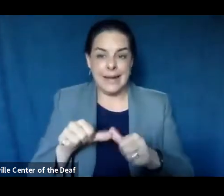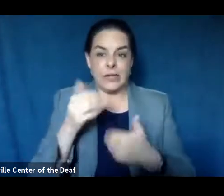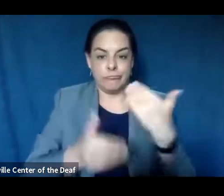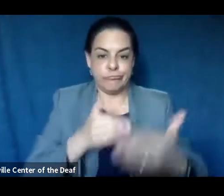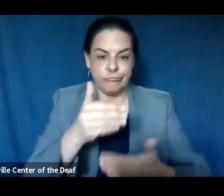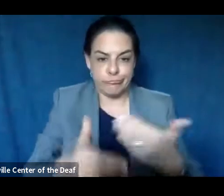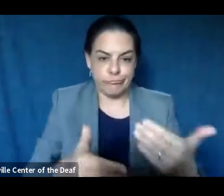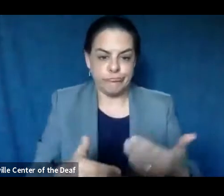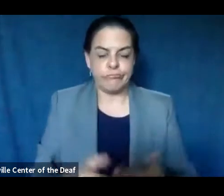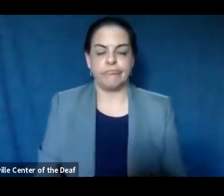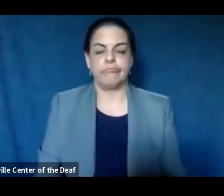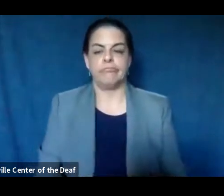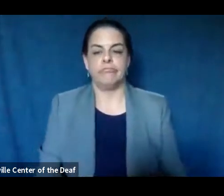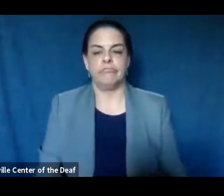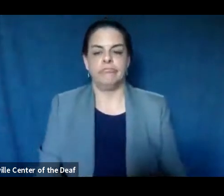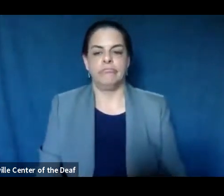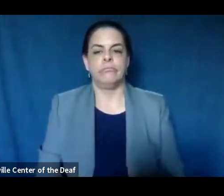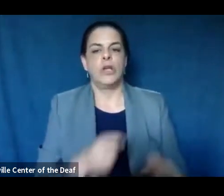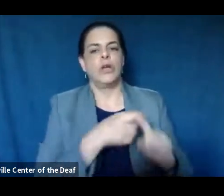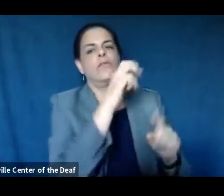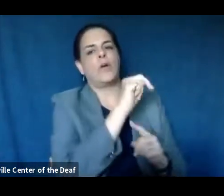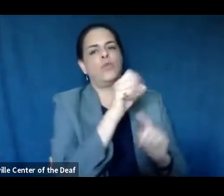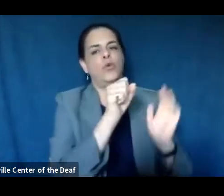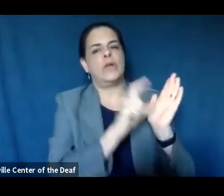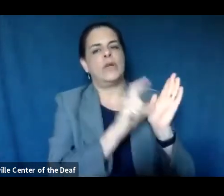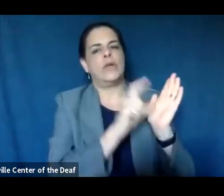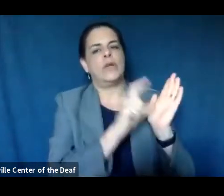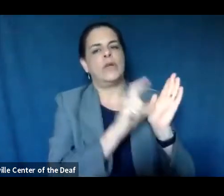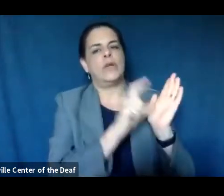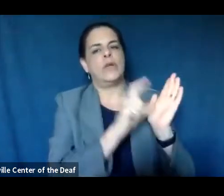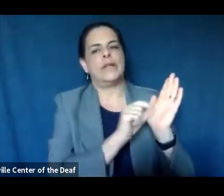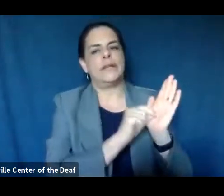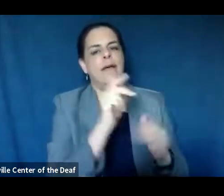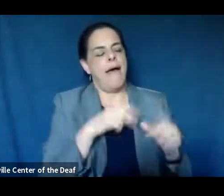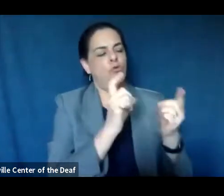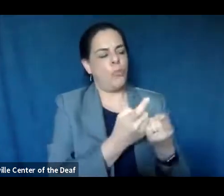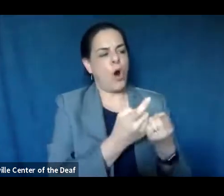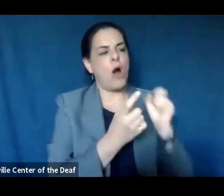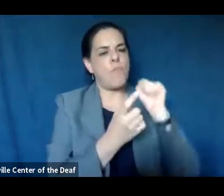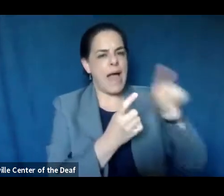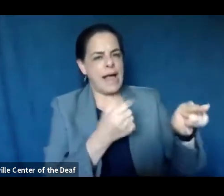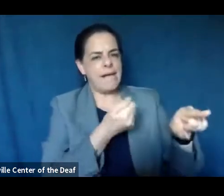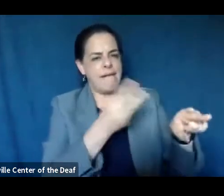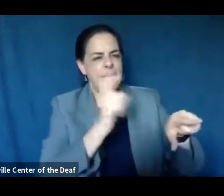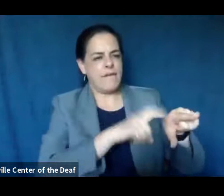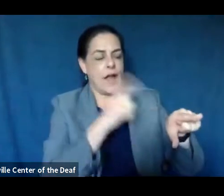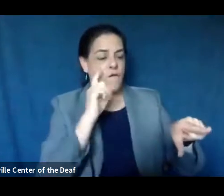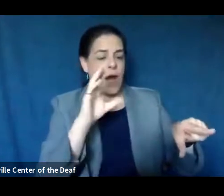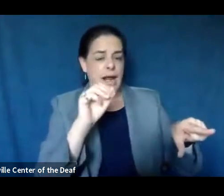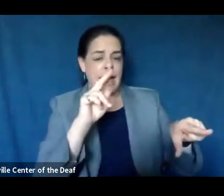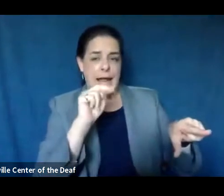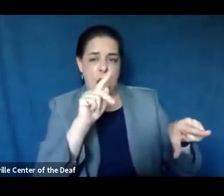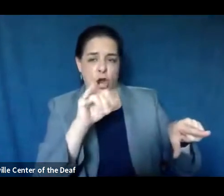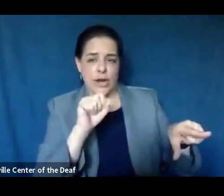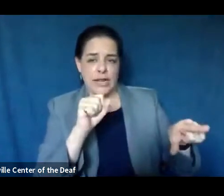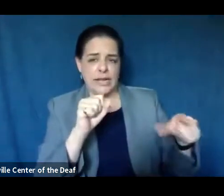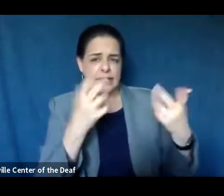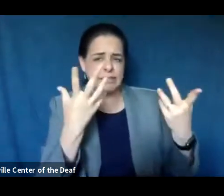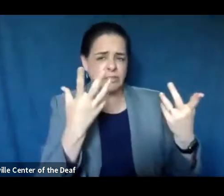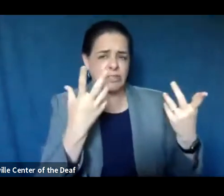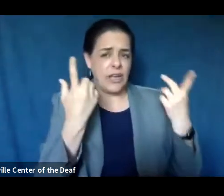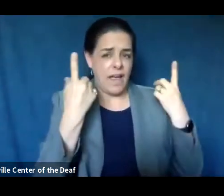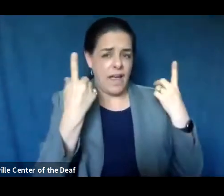opening. From the Sentinel, the health department has been asked several times for the county's effective transmission rate.